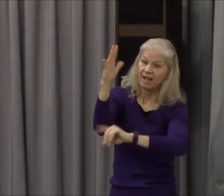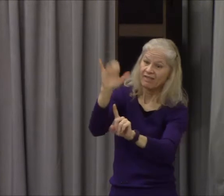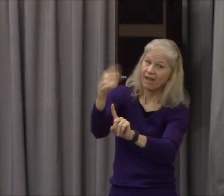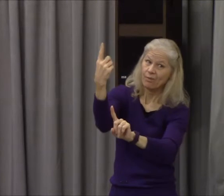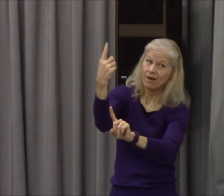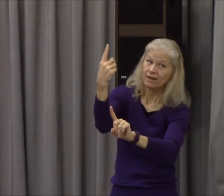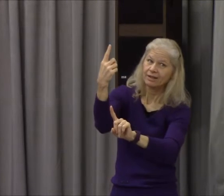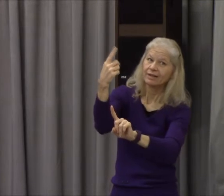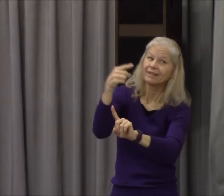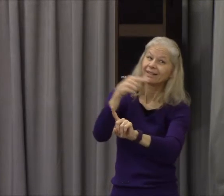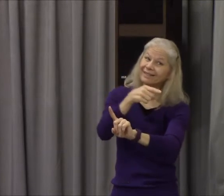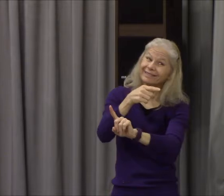and we remember what happened